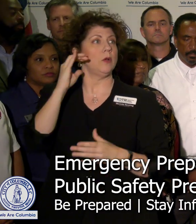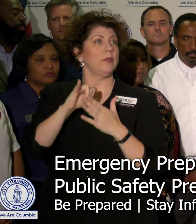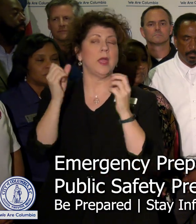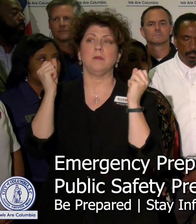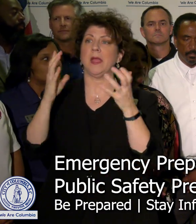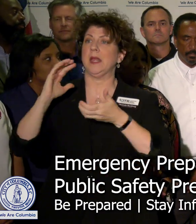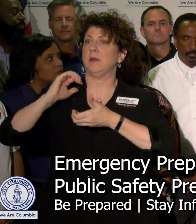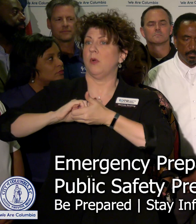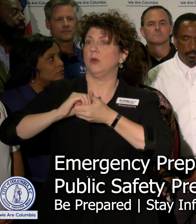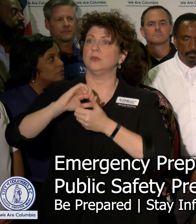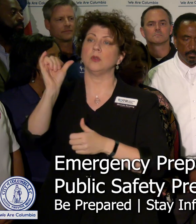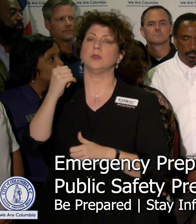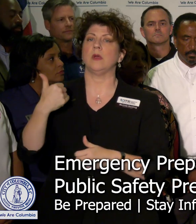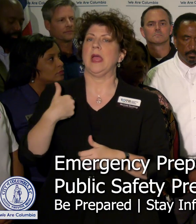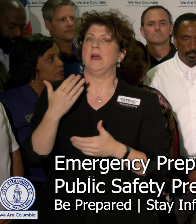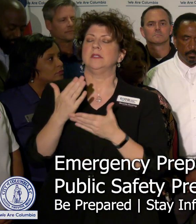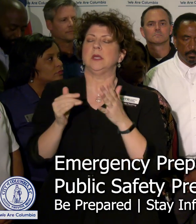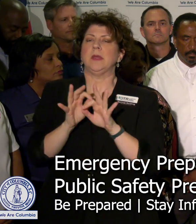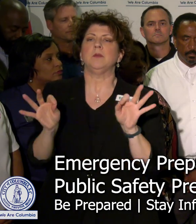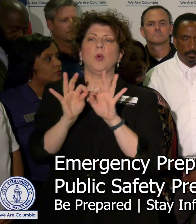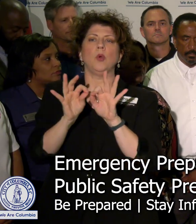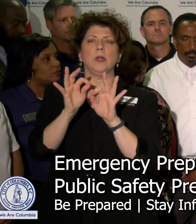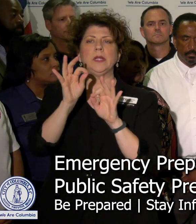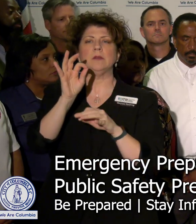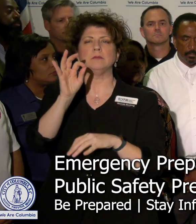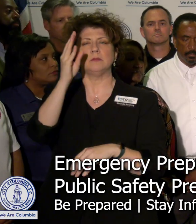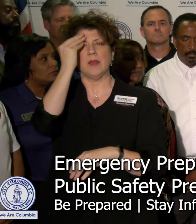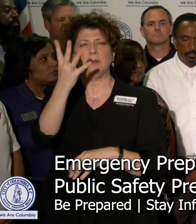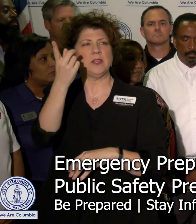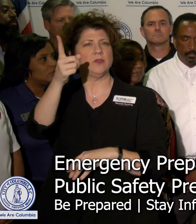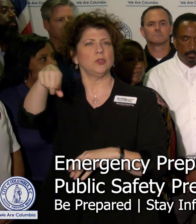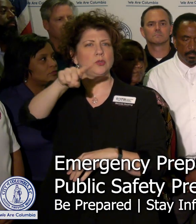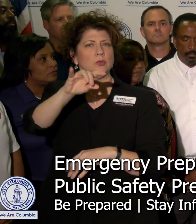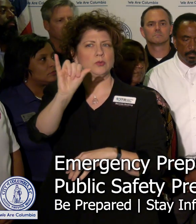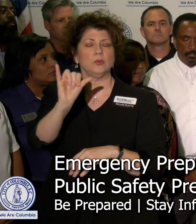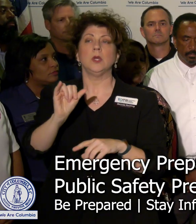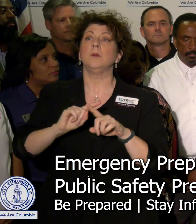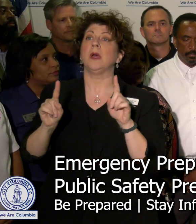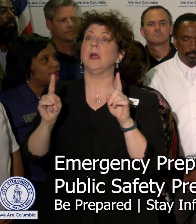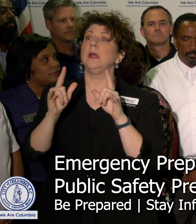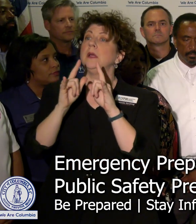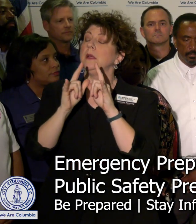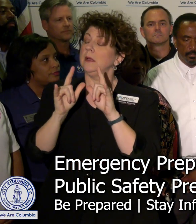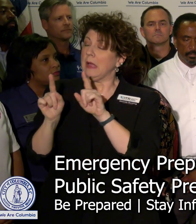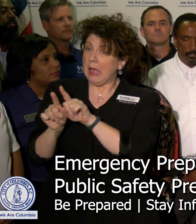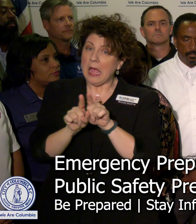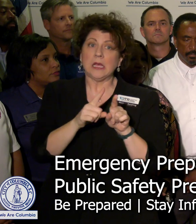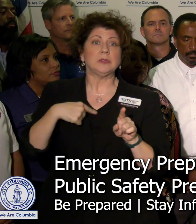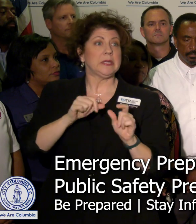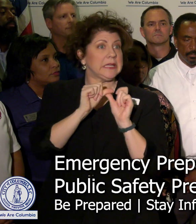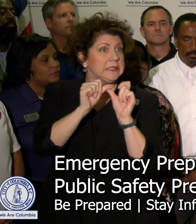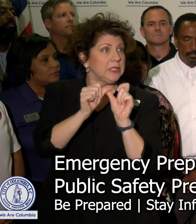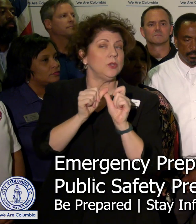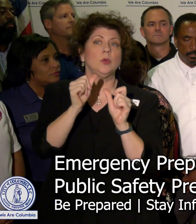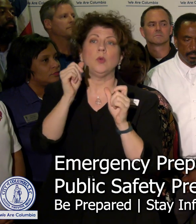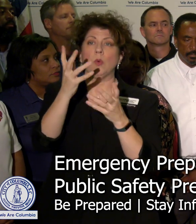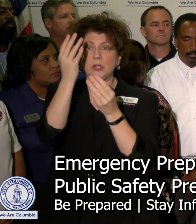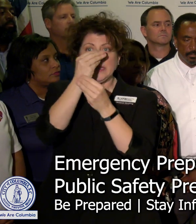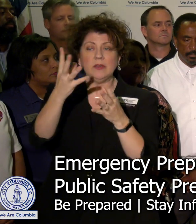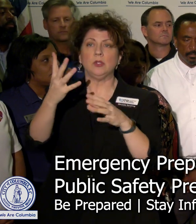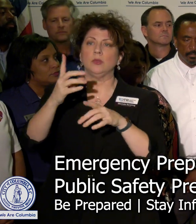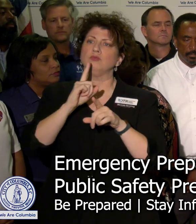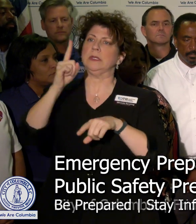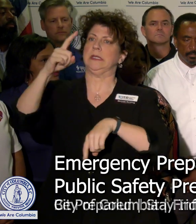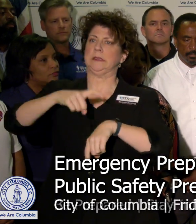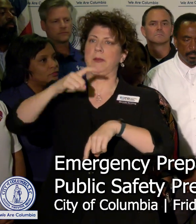many of our partners also have some pertinent updates for the public. So as we will continue to do, we want to give you real-time information,